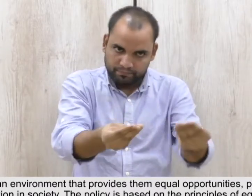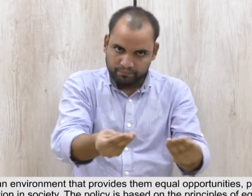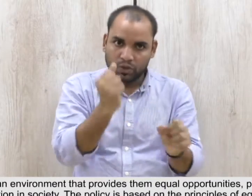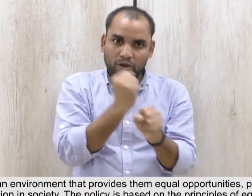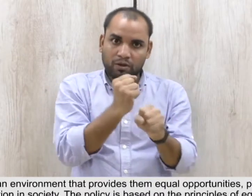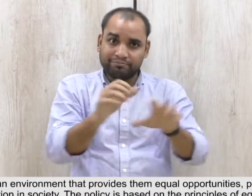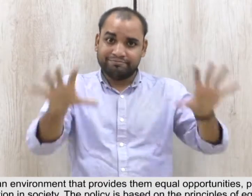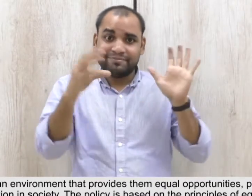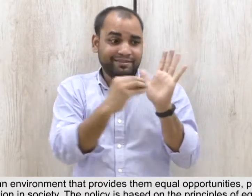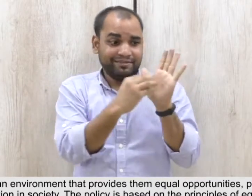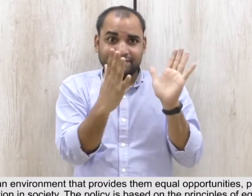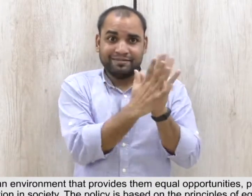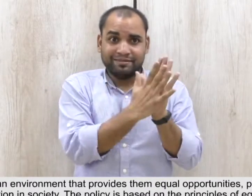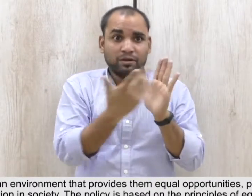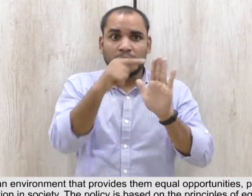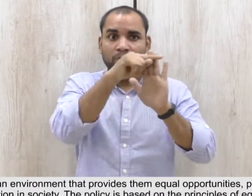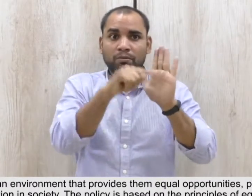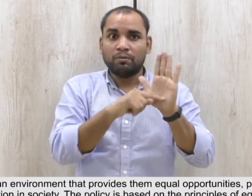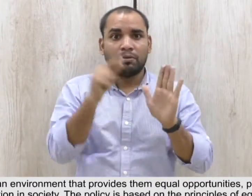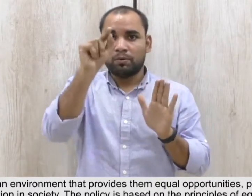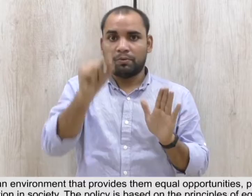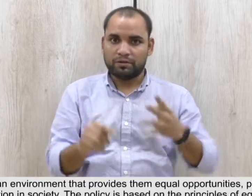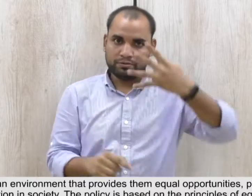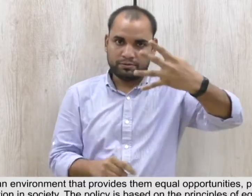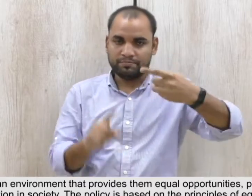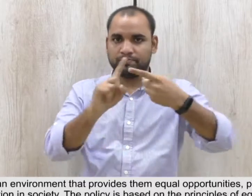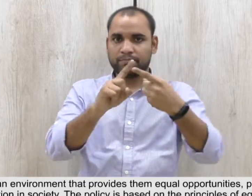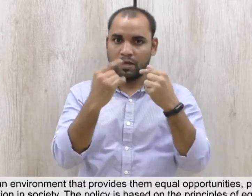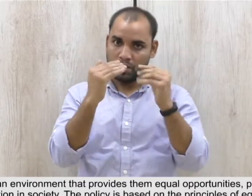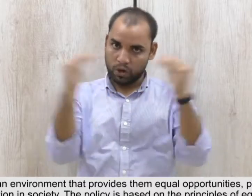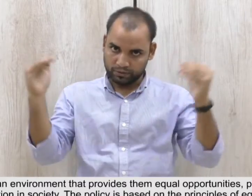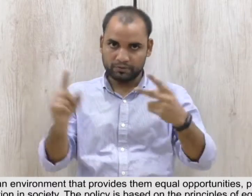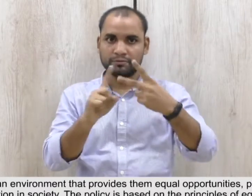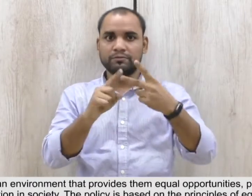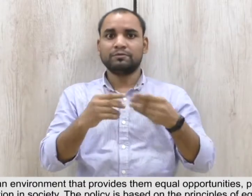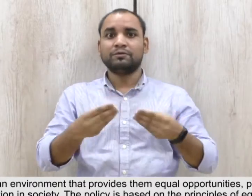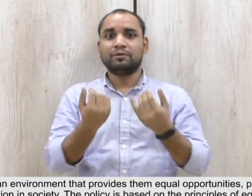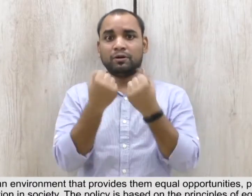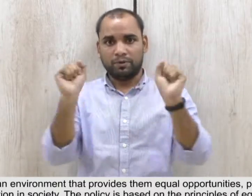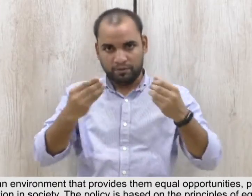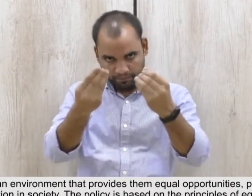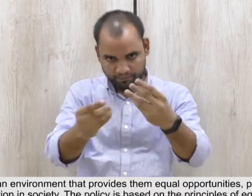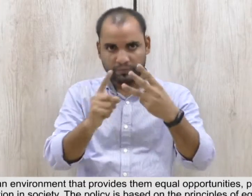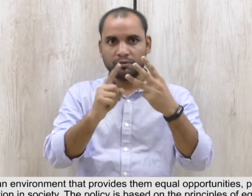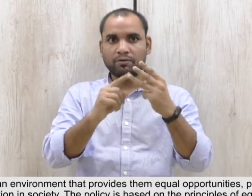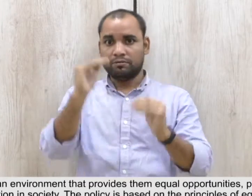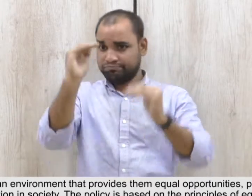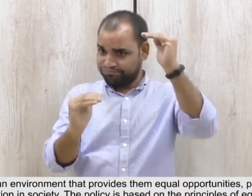2. policy is based on the principles of equality, freedom, justice,